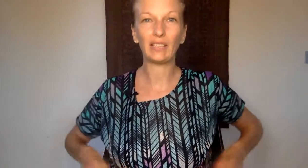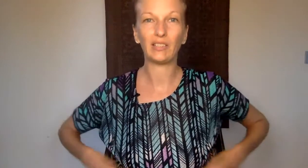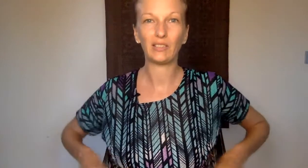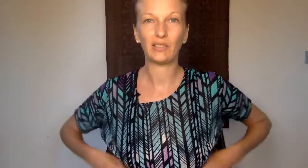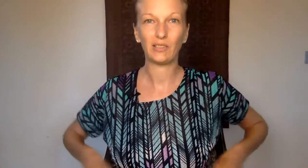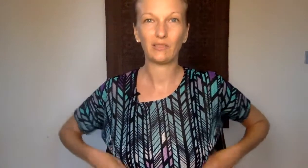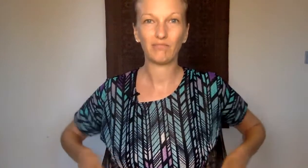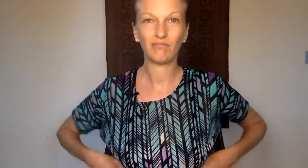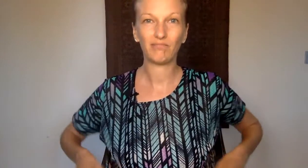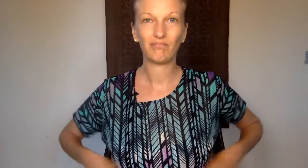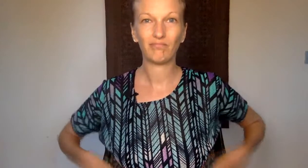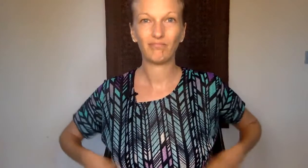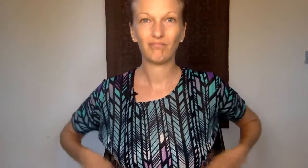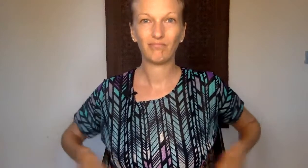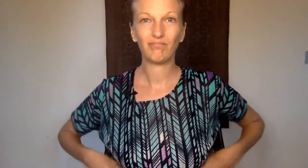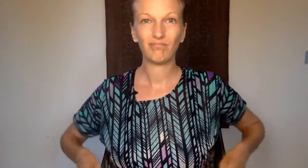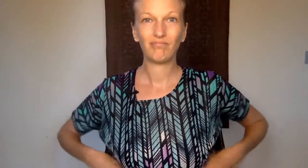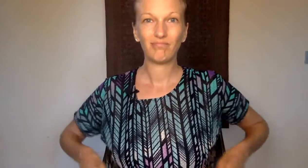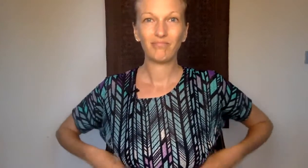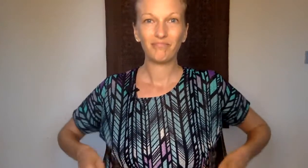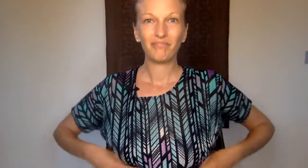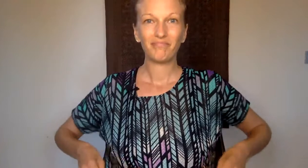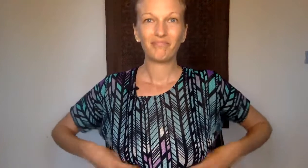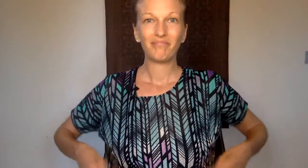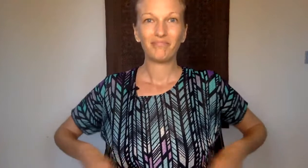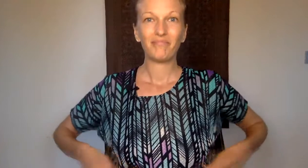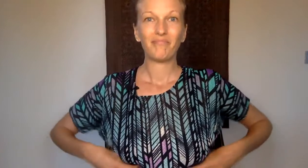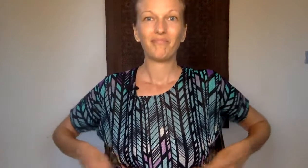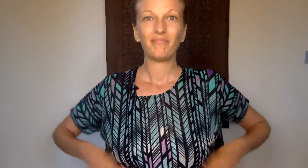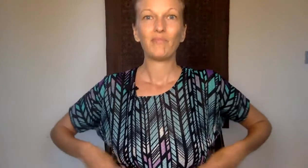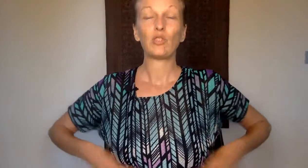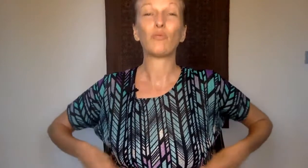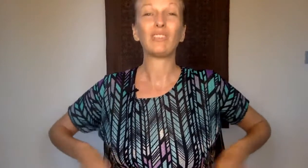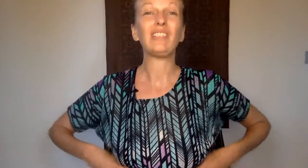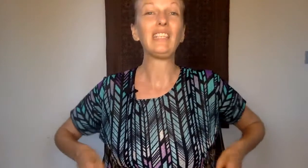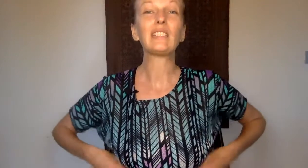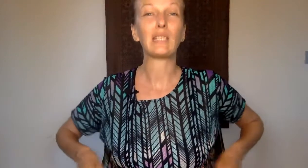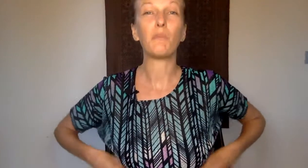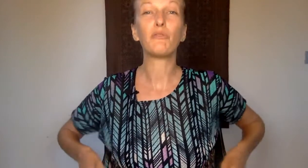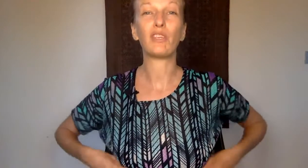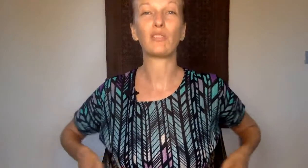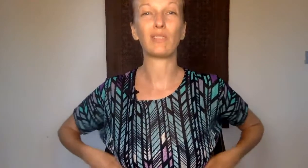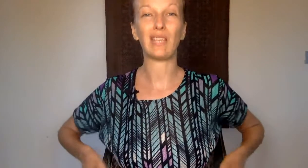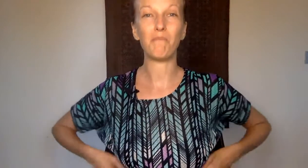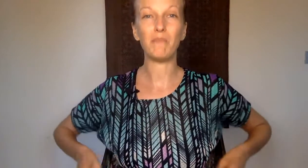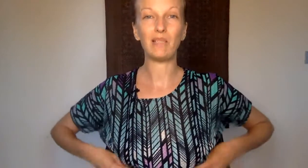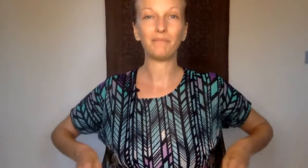to release some of this resentment.